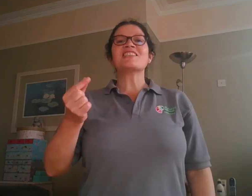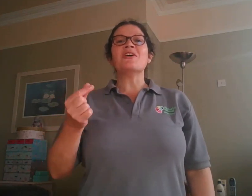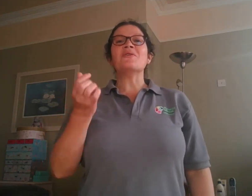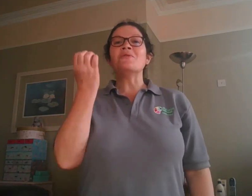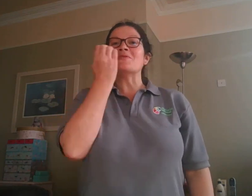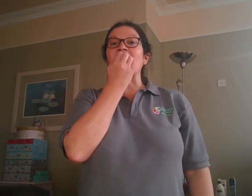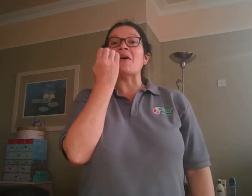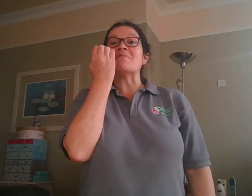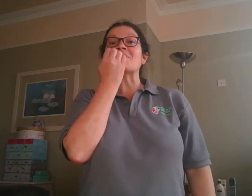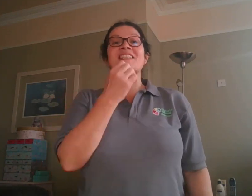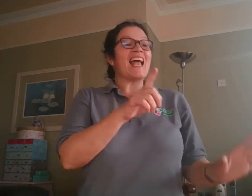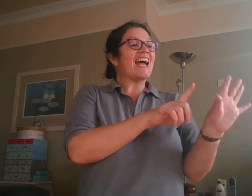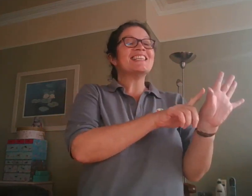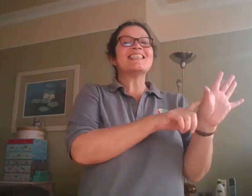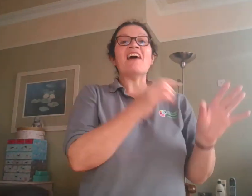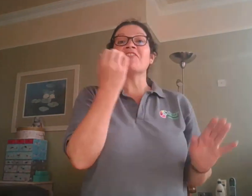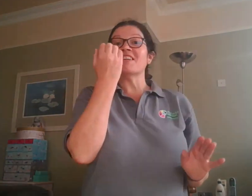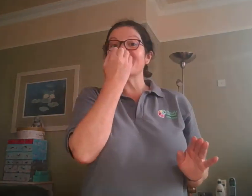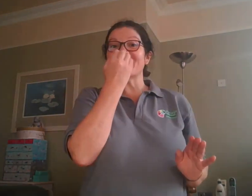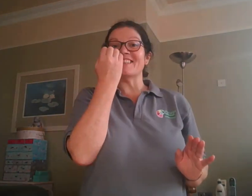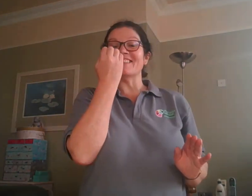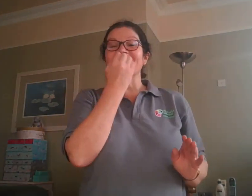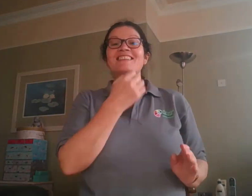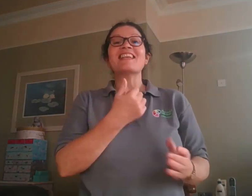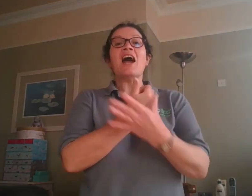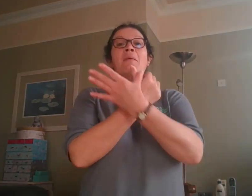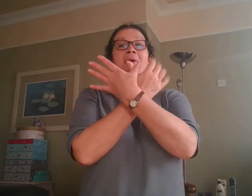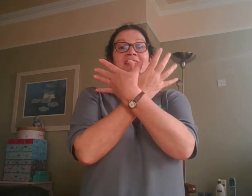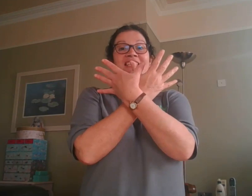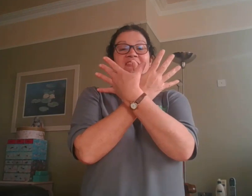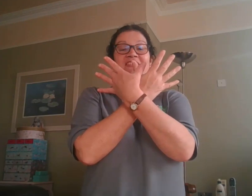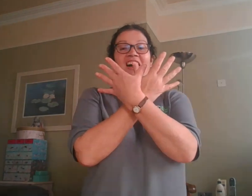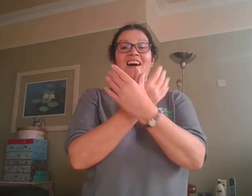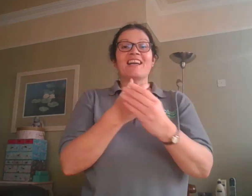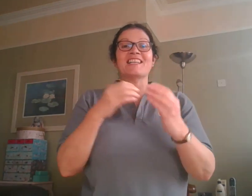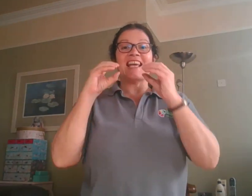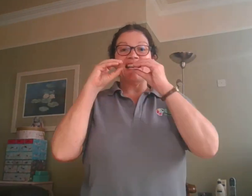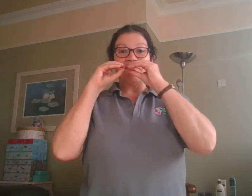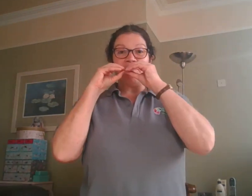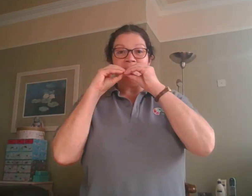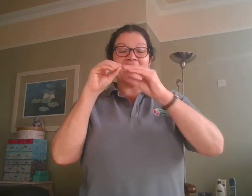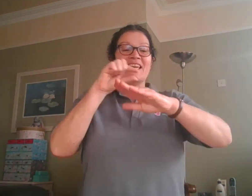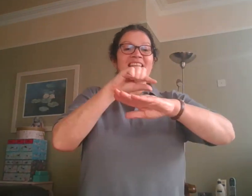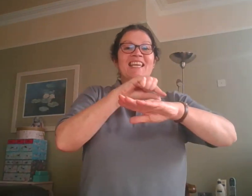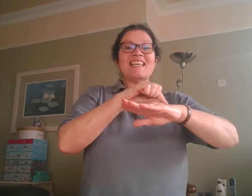Snowdrops and daffodils, butterflies and bees,